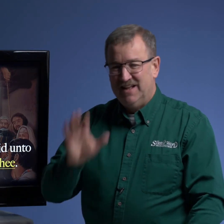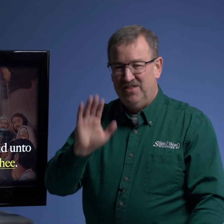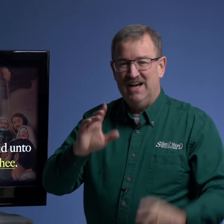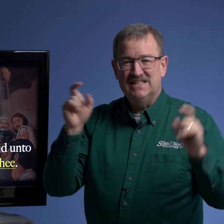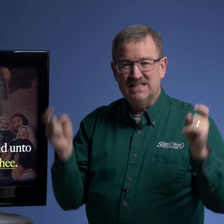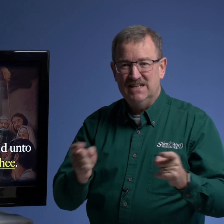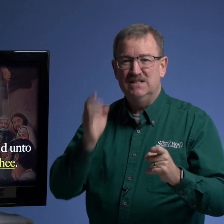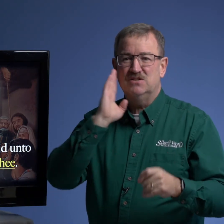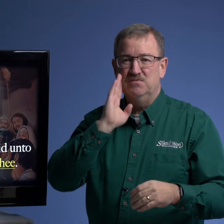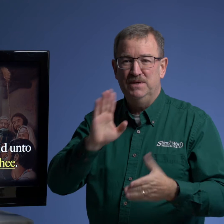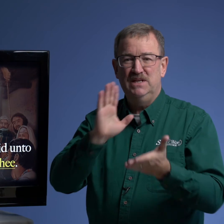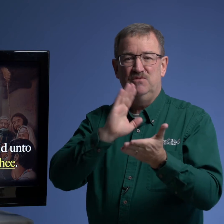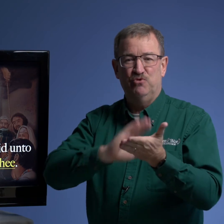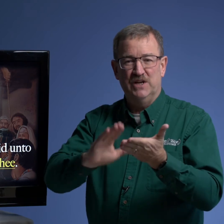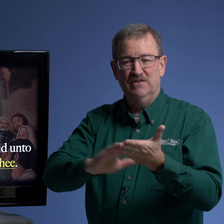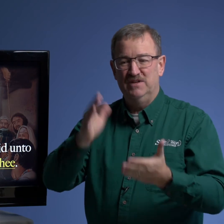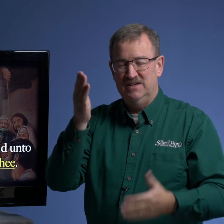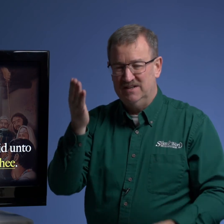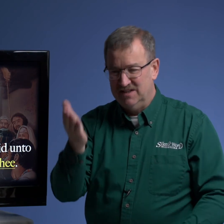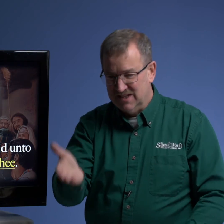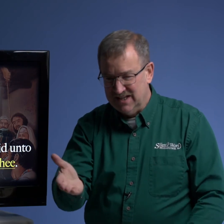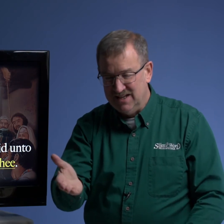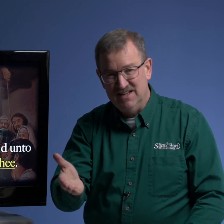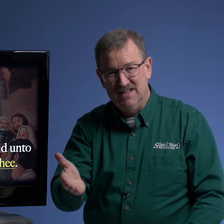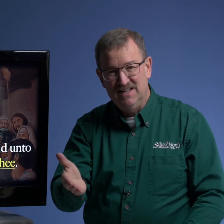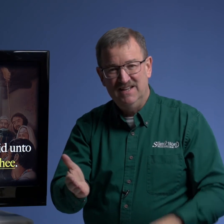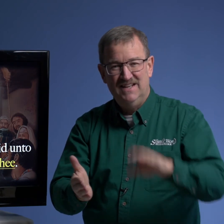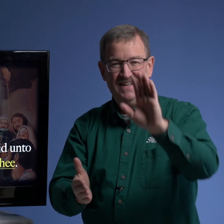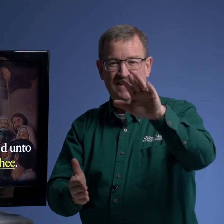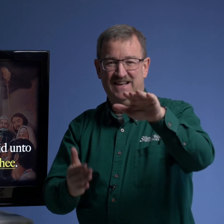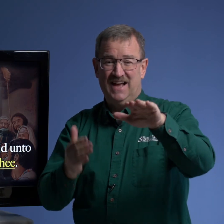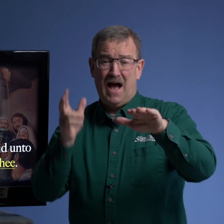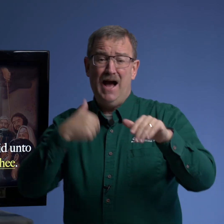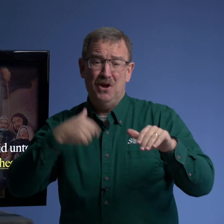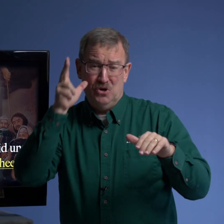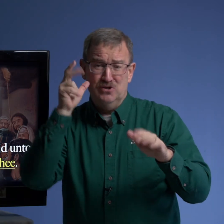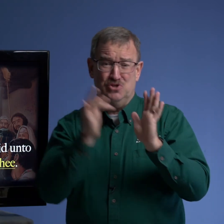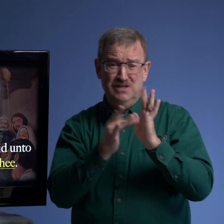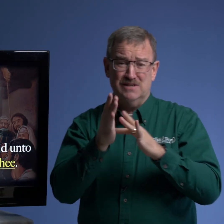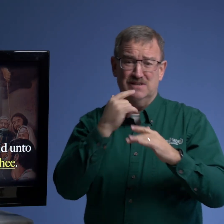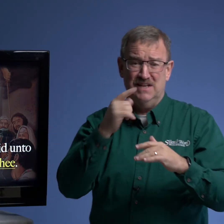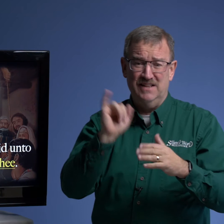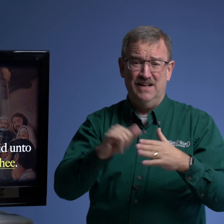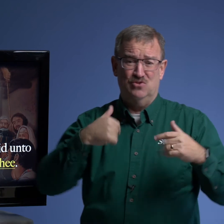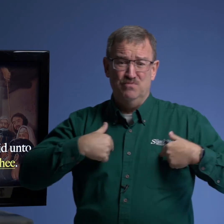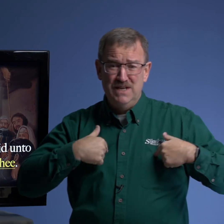thy sins be forgiven thee hey i heard jesus say that to me